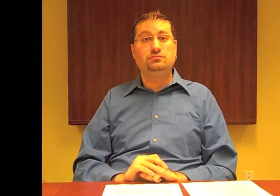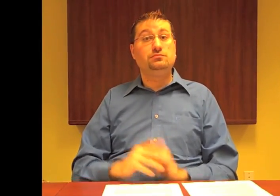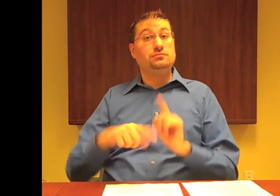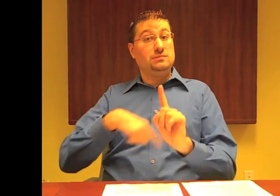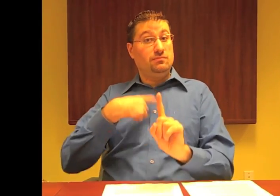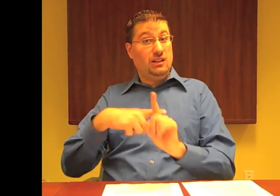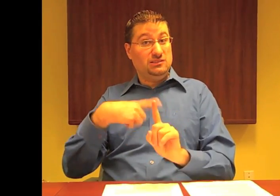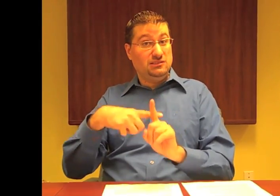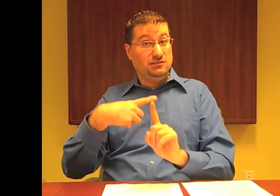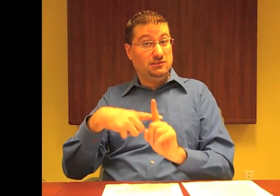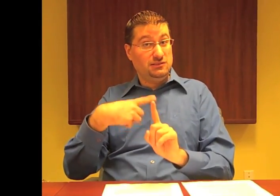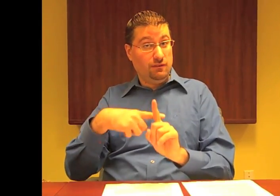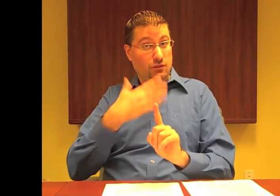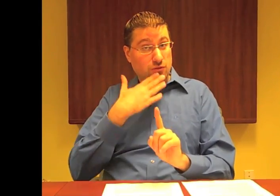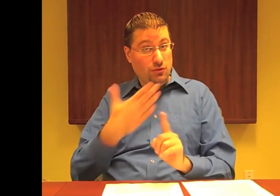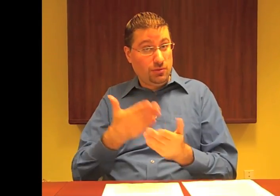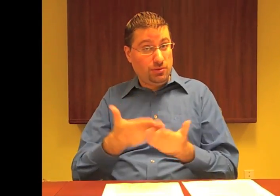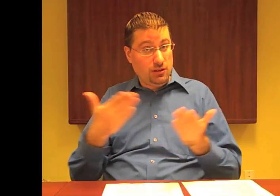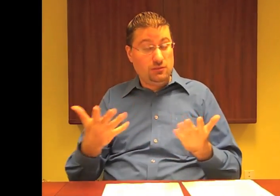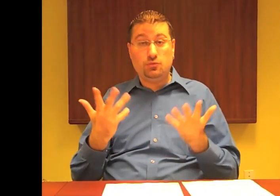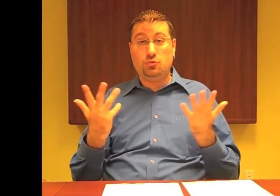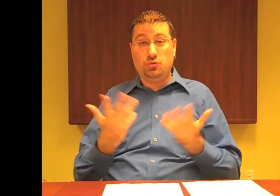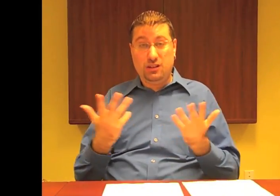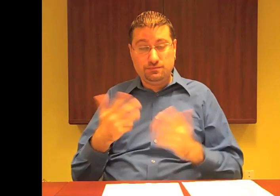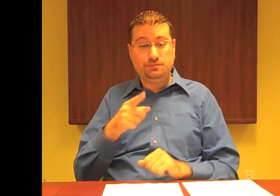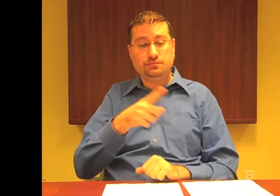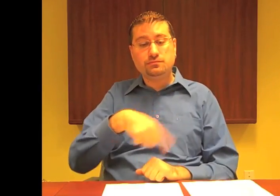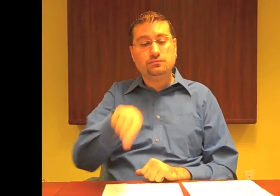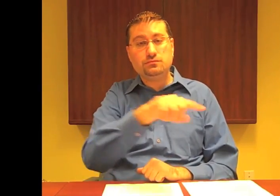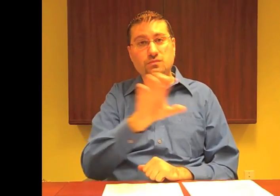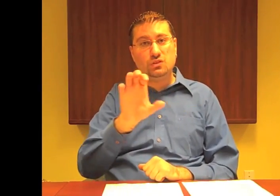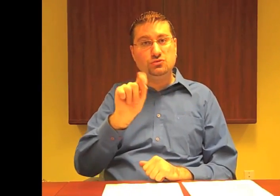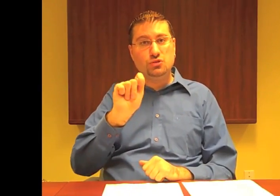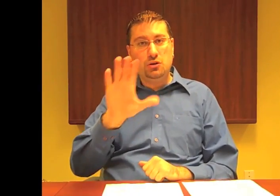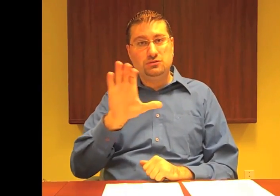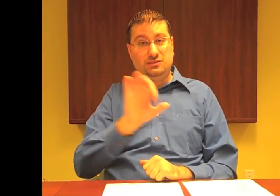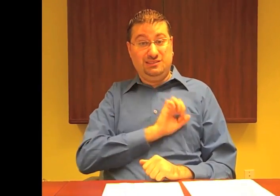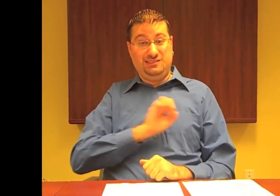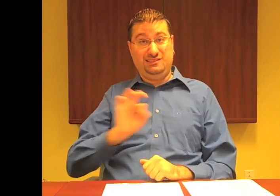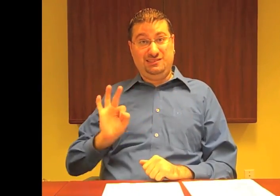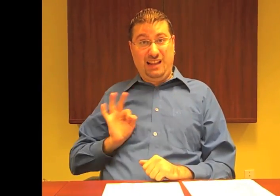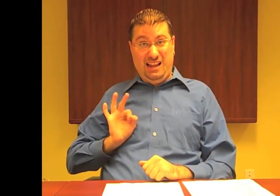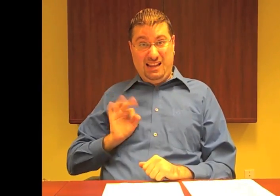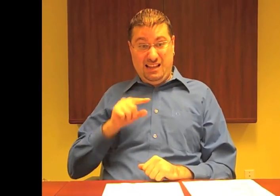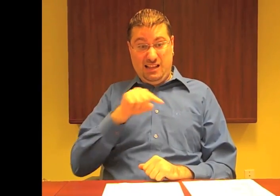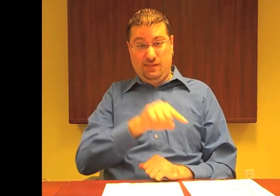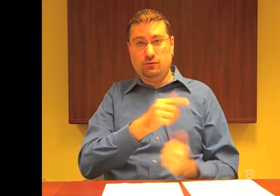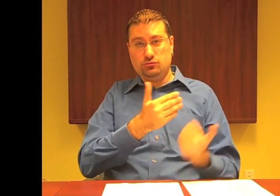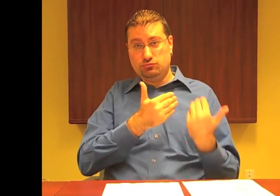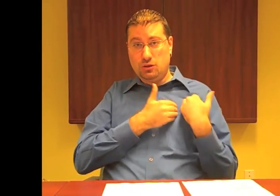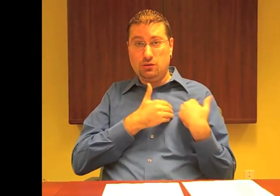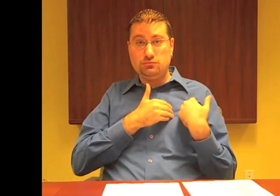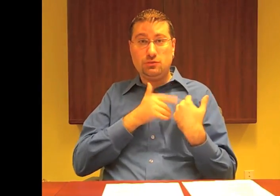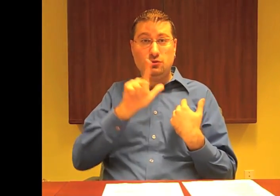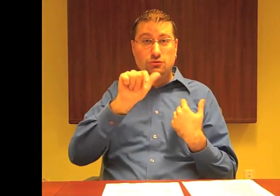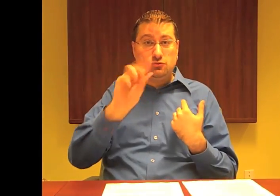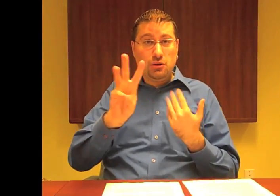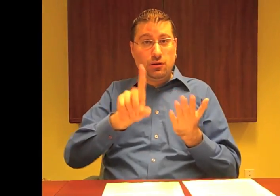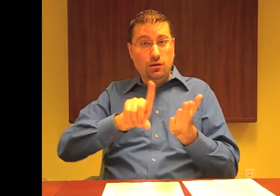However, the good news is that CRTC staff responsible for law,